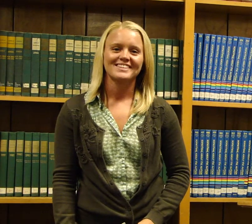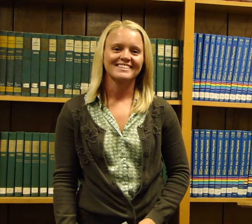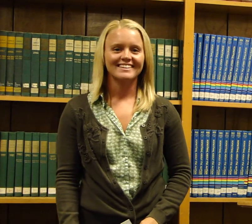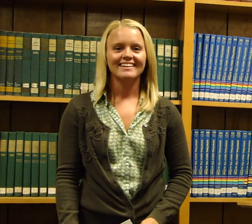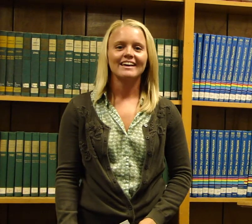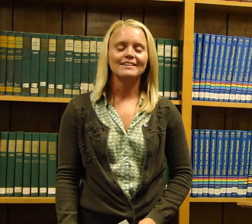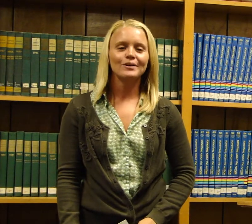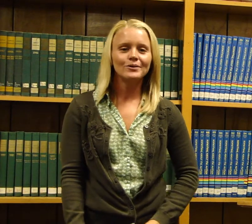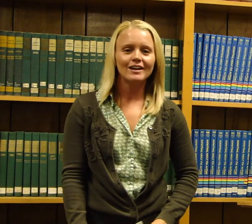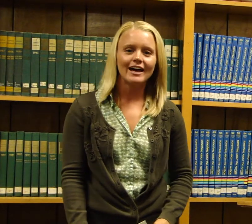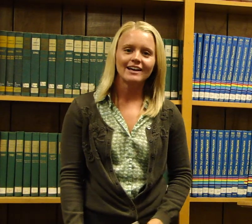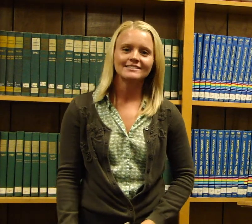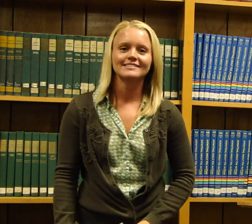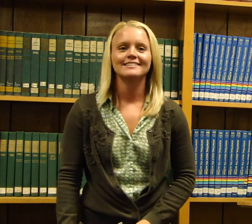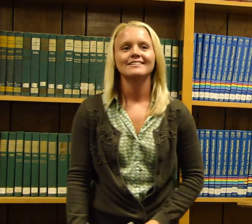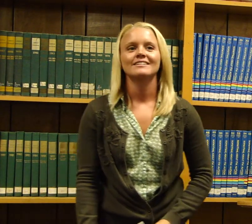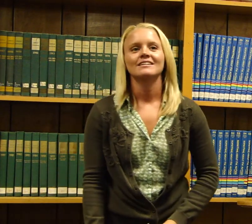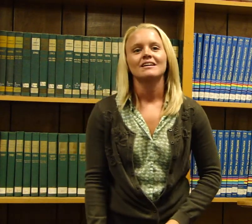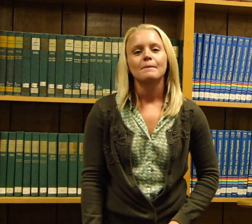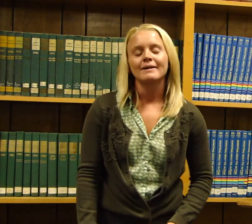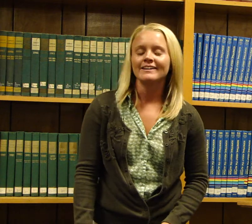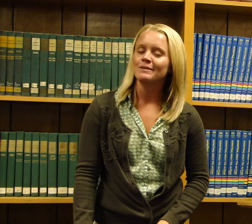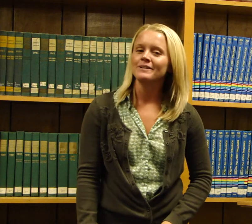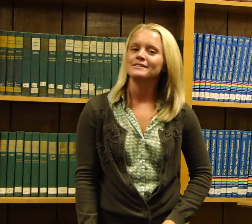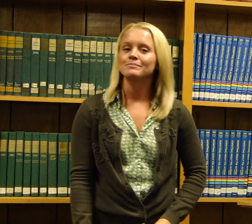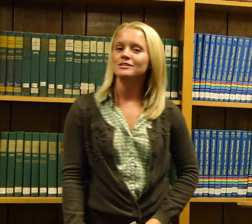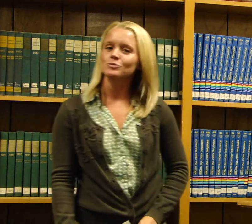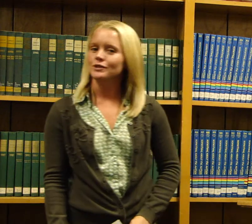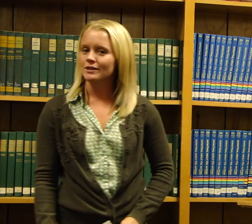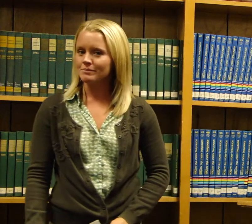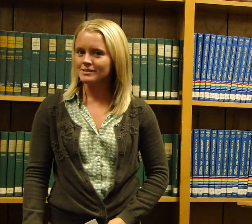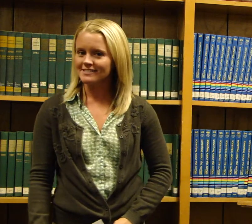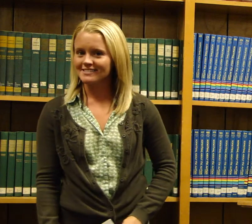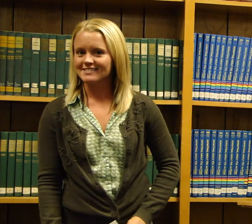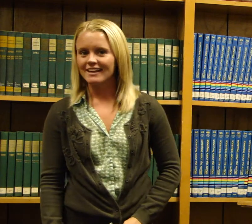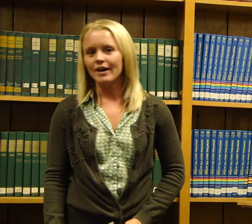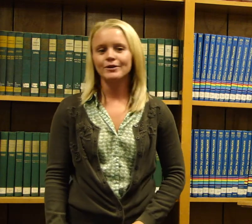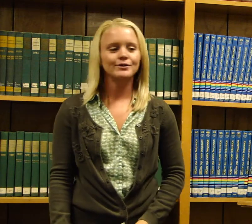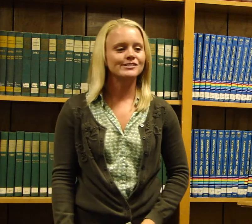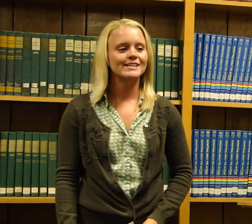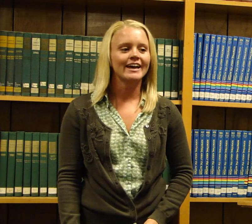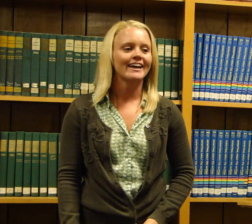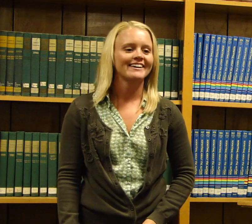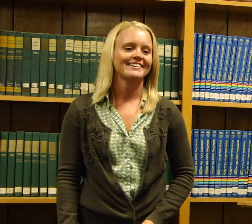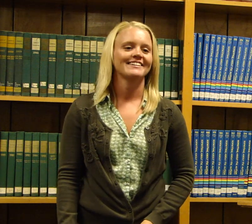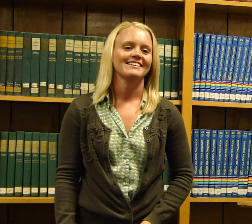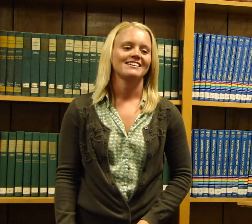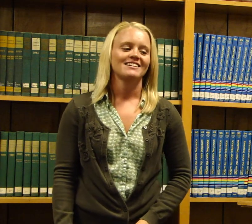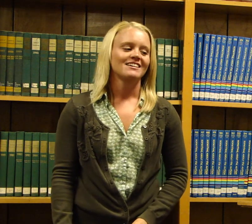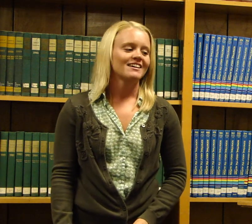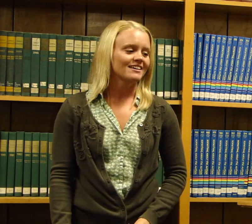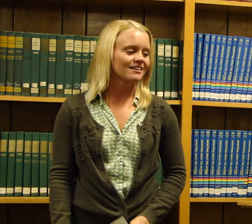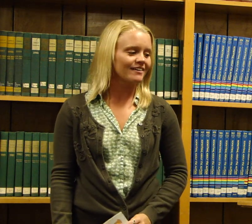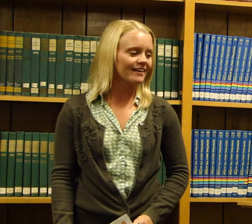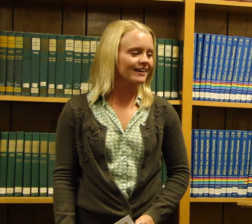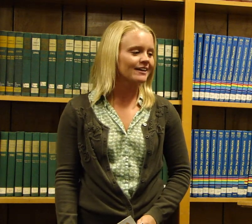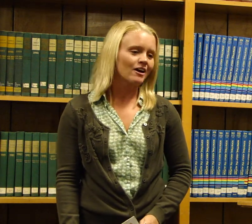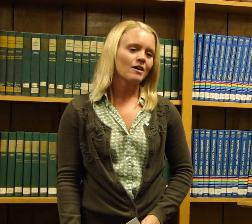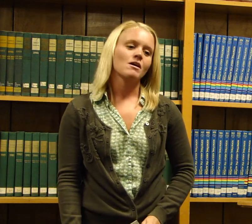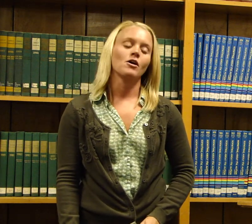Hello class! My name is Miss Williams. How are you today? Good! Are